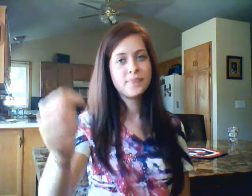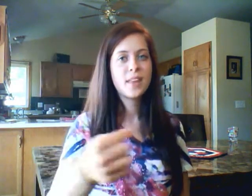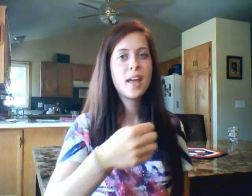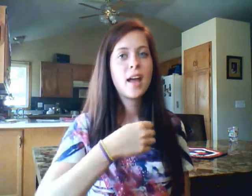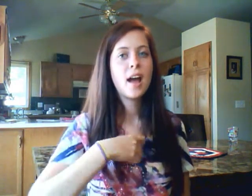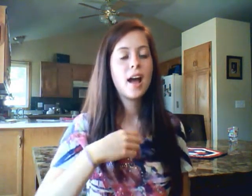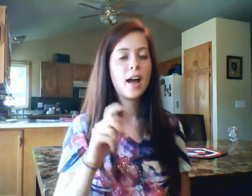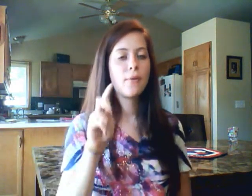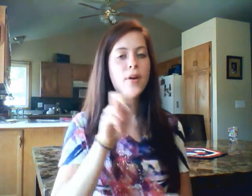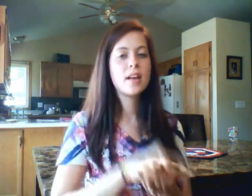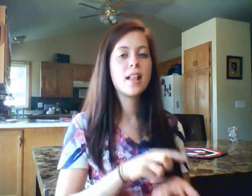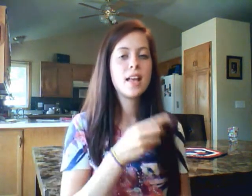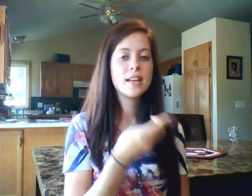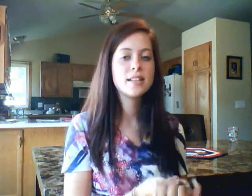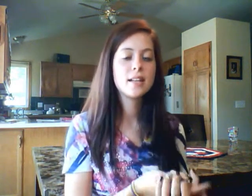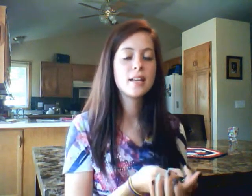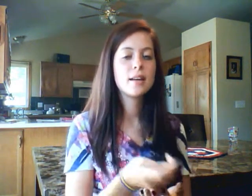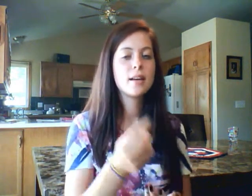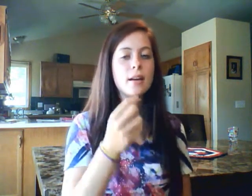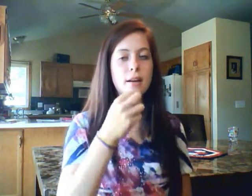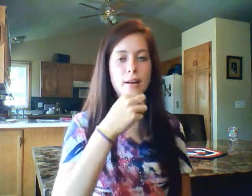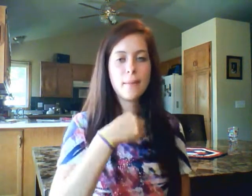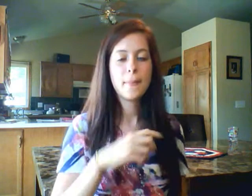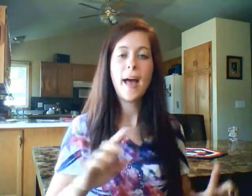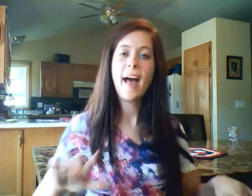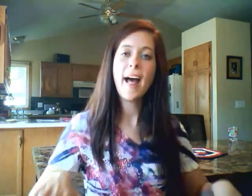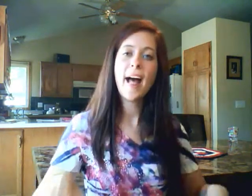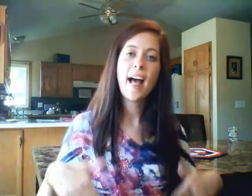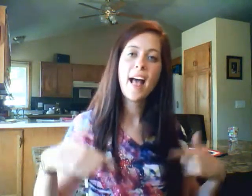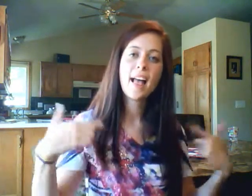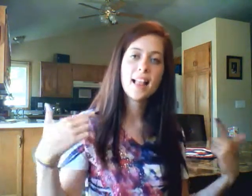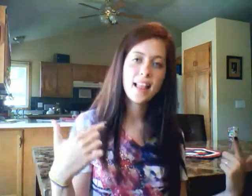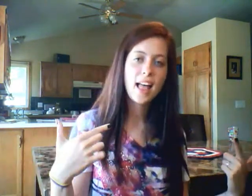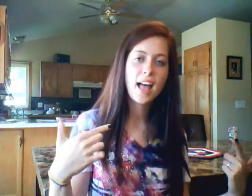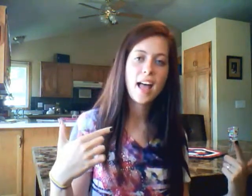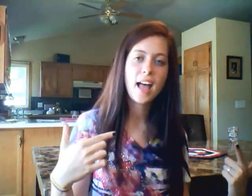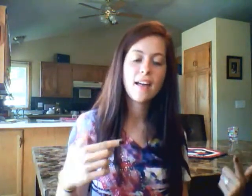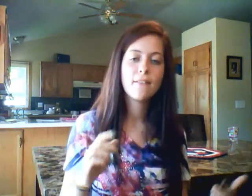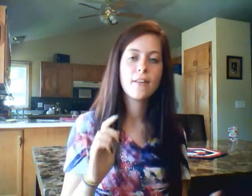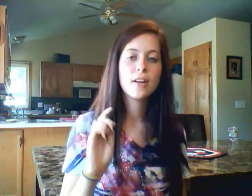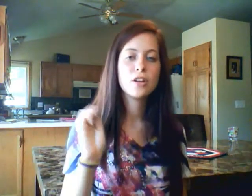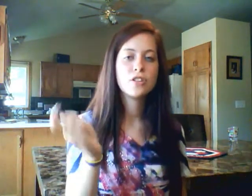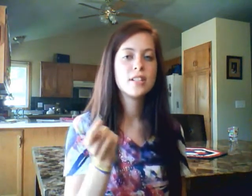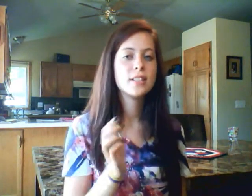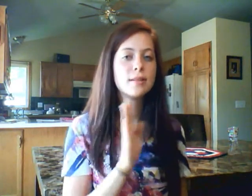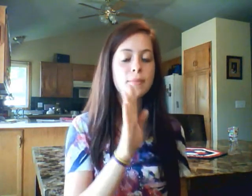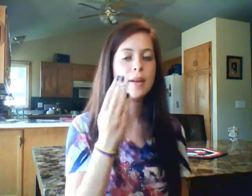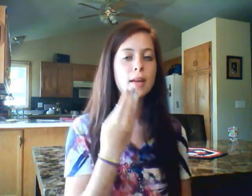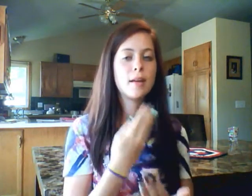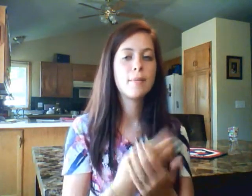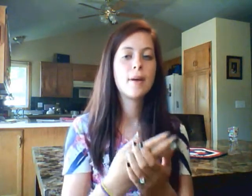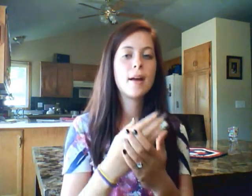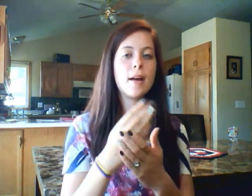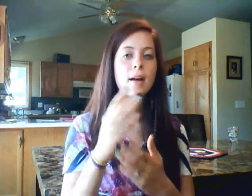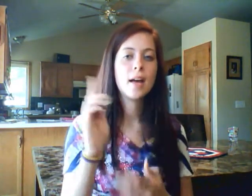And I want to know my life just to be by